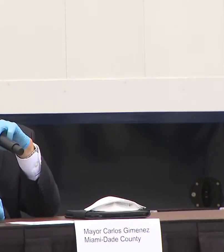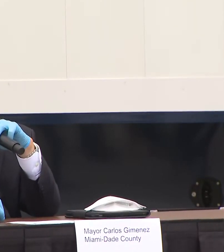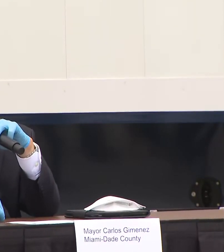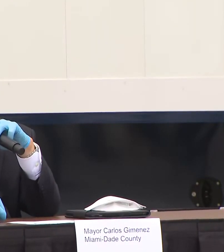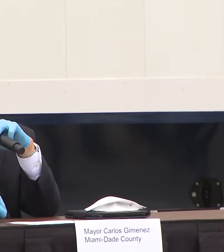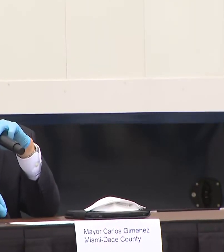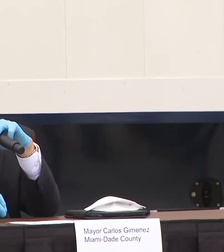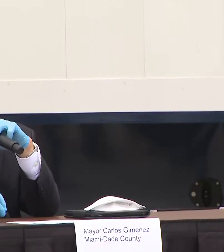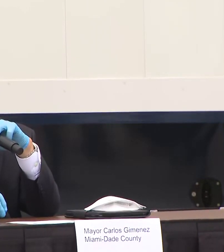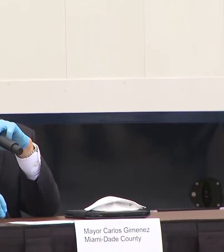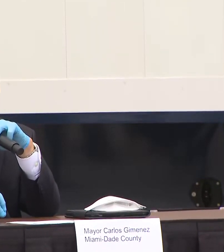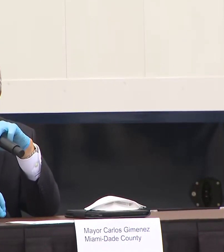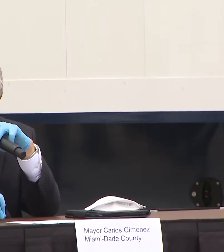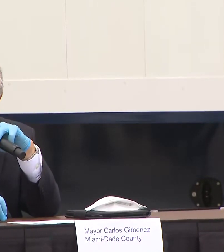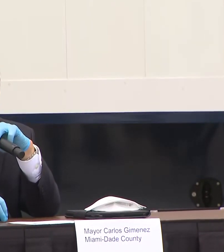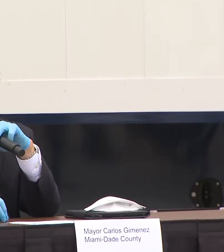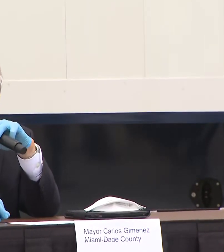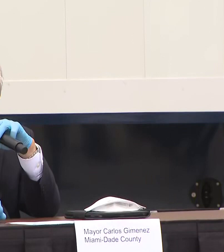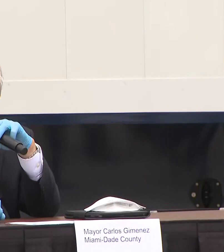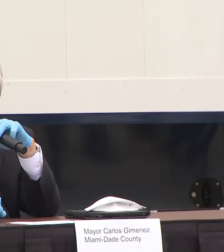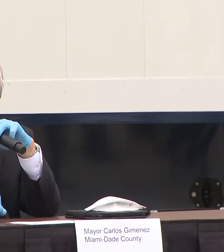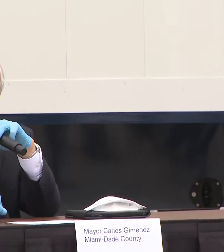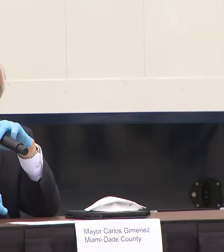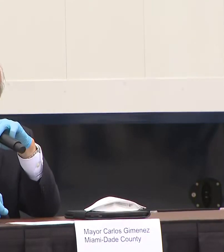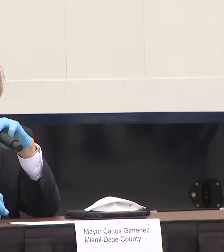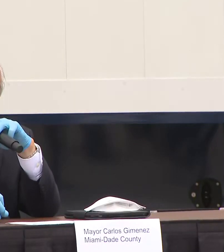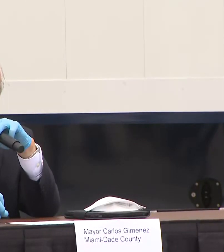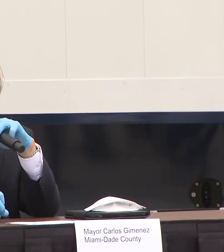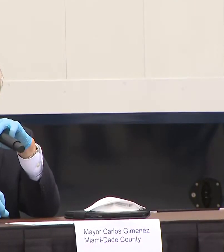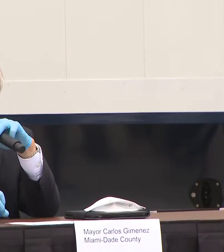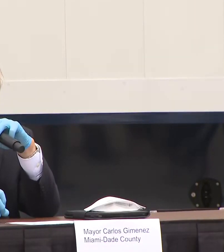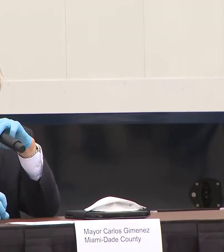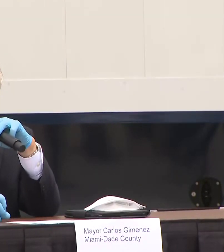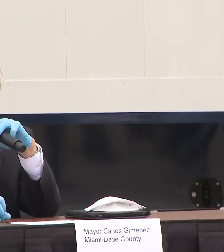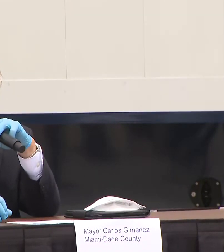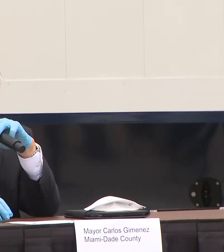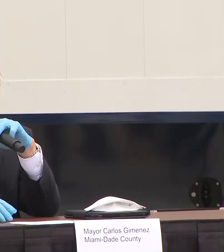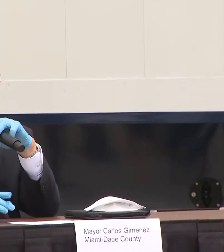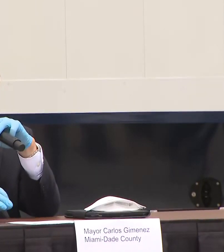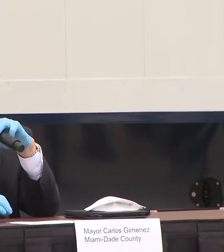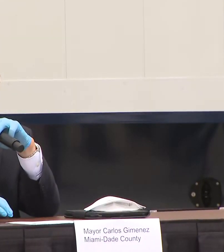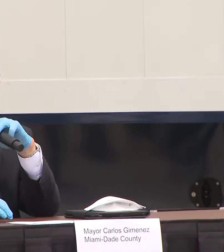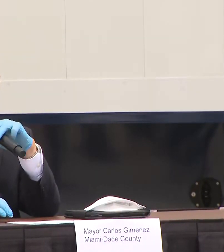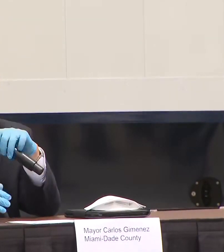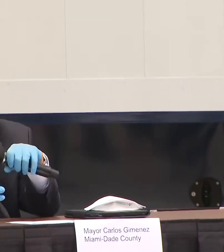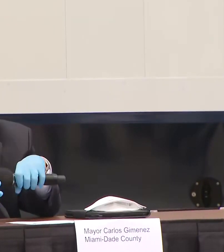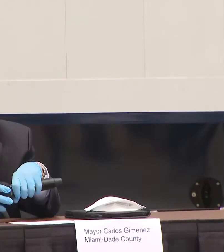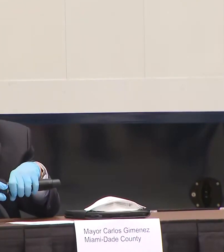with our recommendation that everybody wear facial covering when they're inside some kind